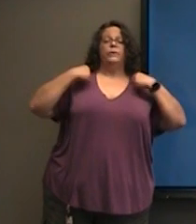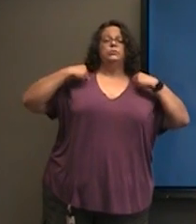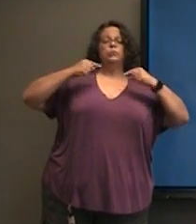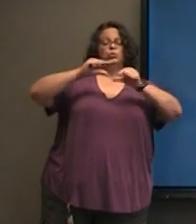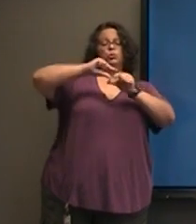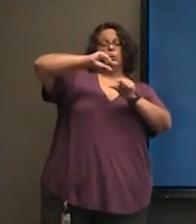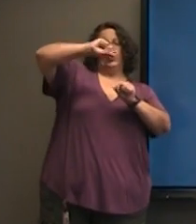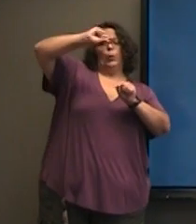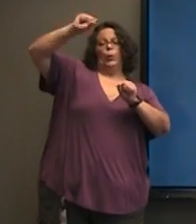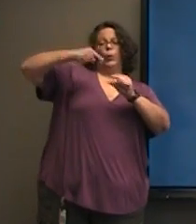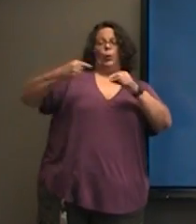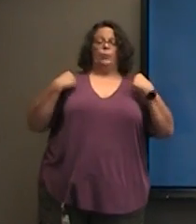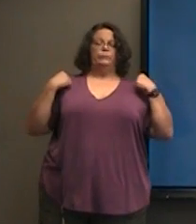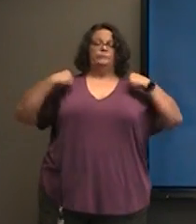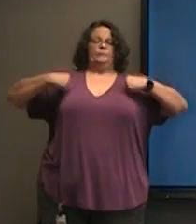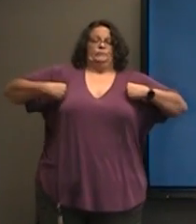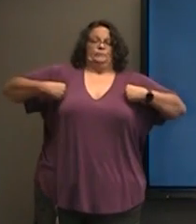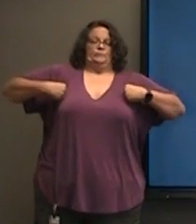bring your own technology.